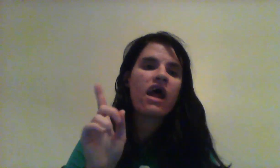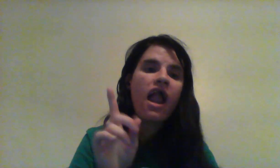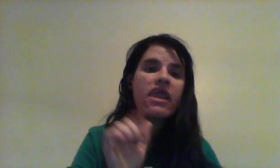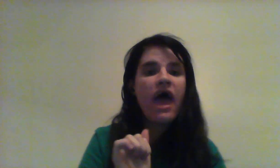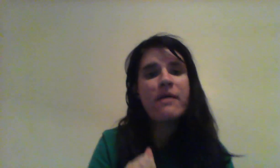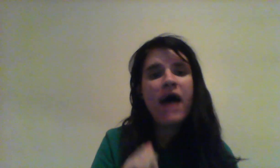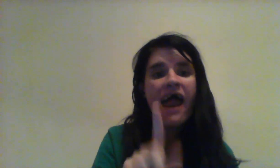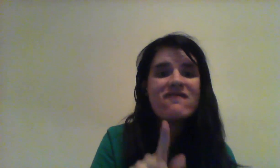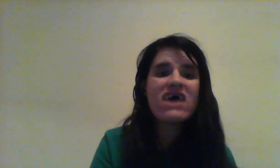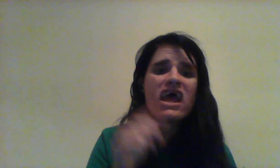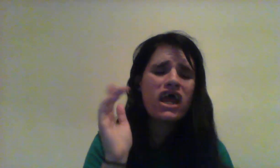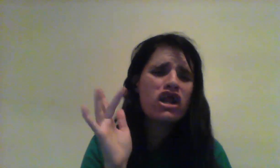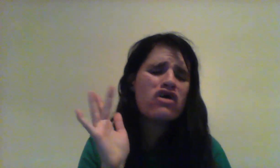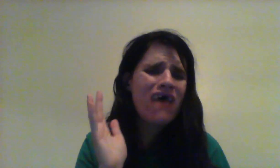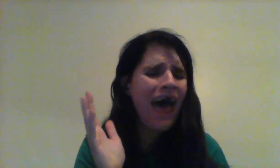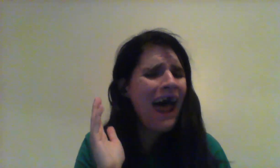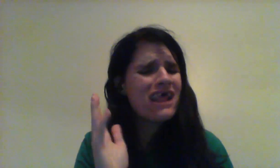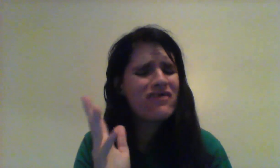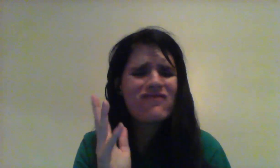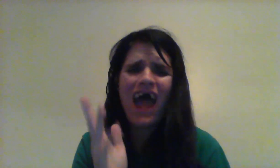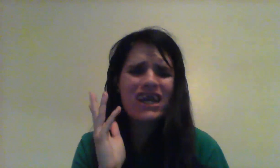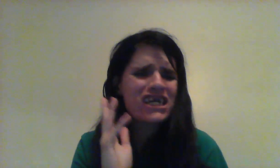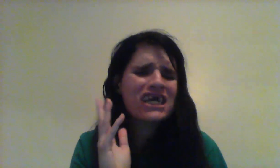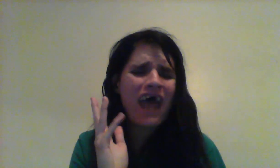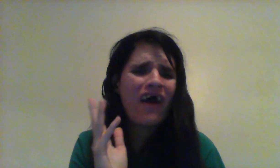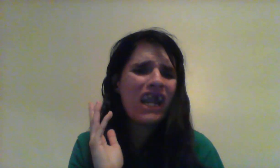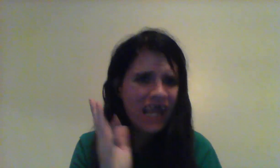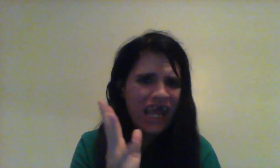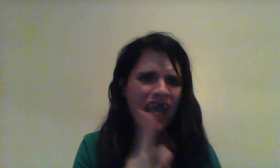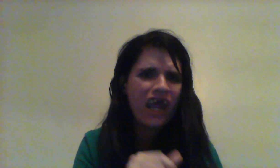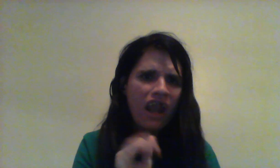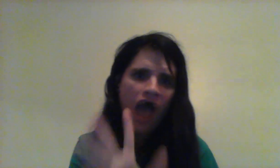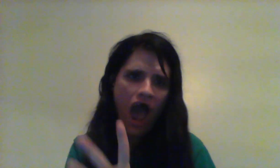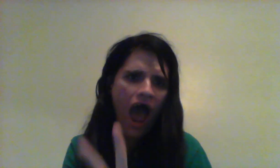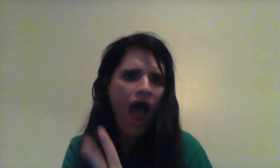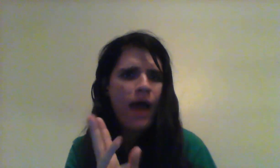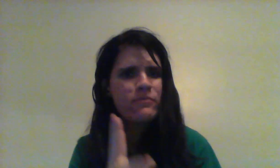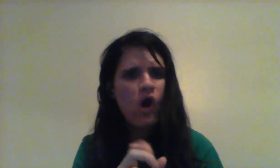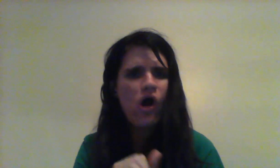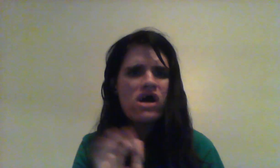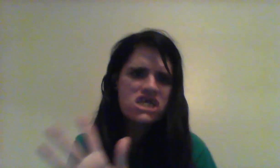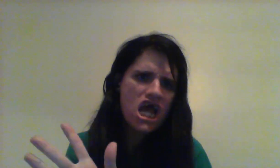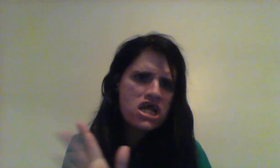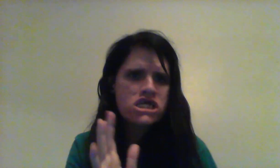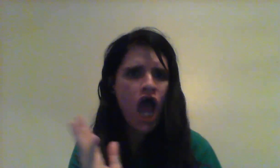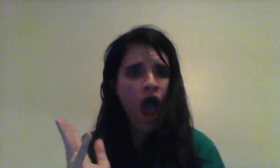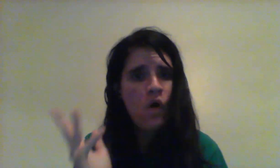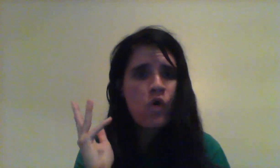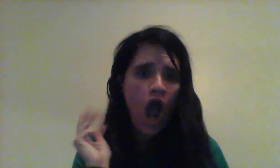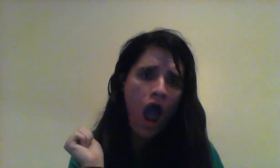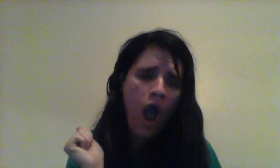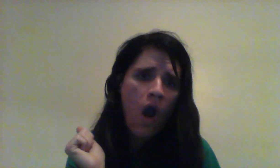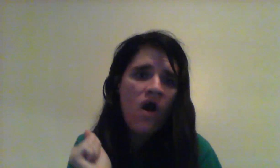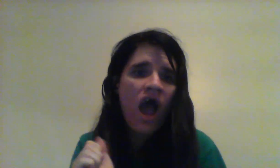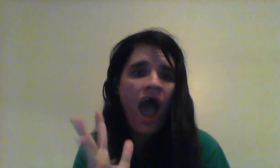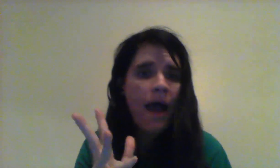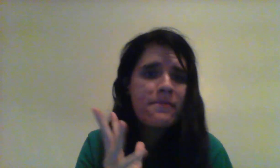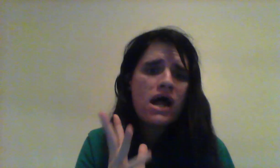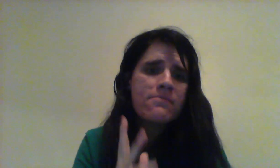Take a bite and feel your satisfaction guarantee guarantee you No wonder if you're in sunshine No wonder